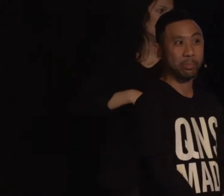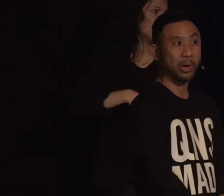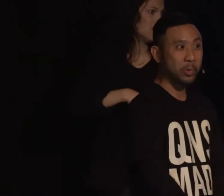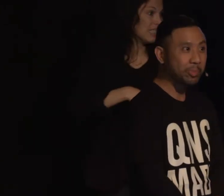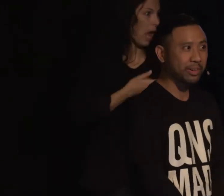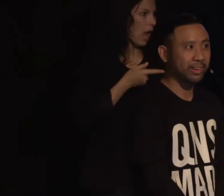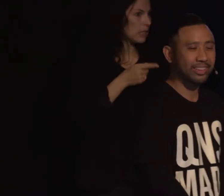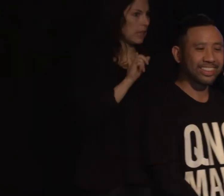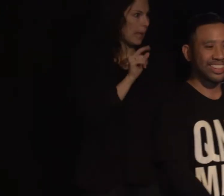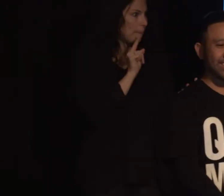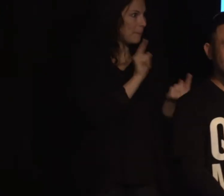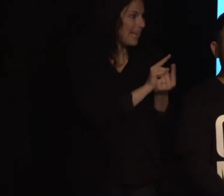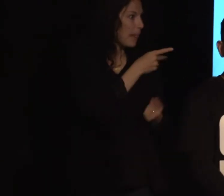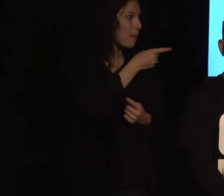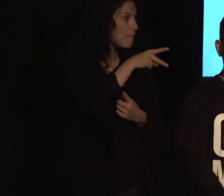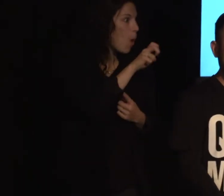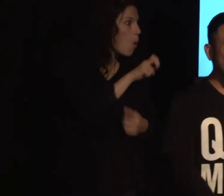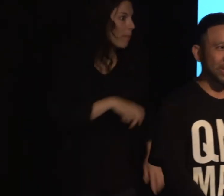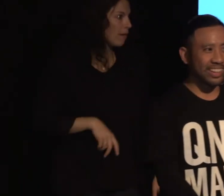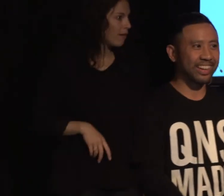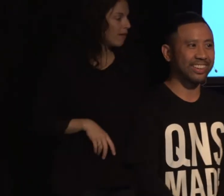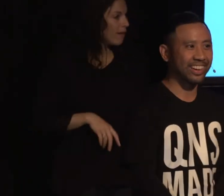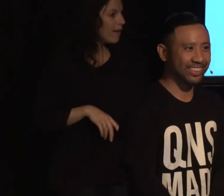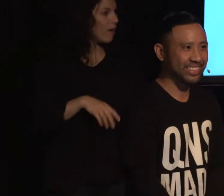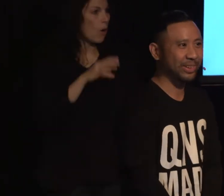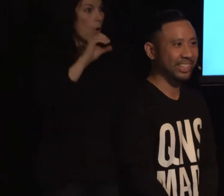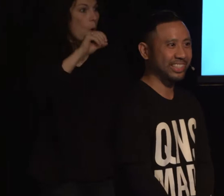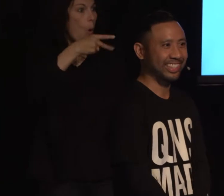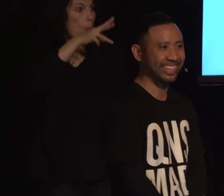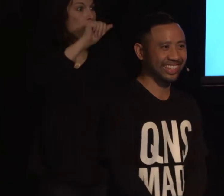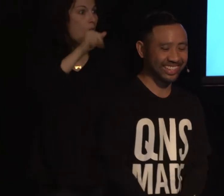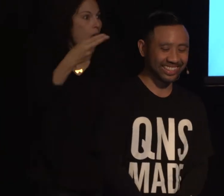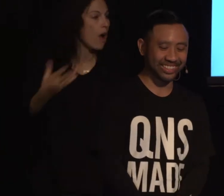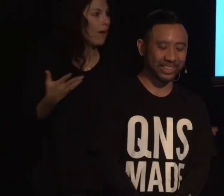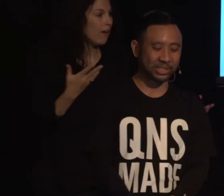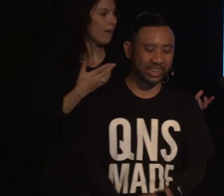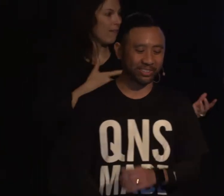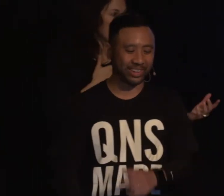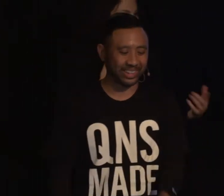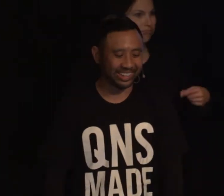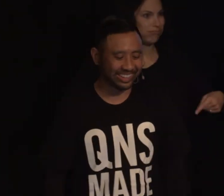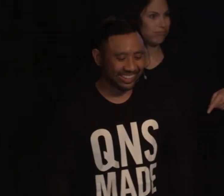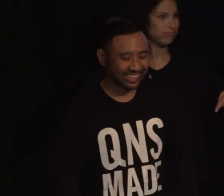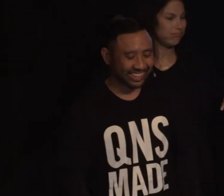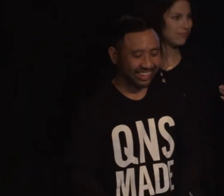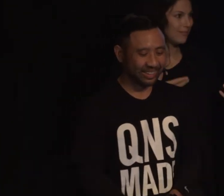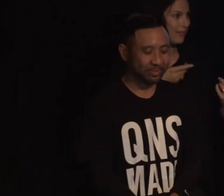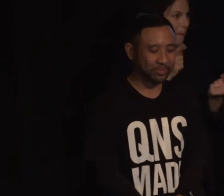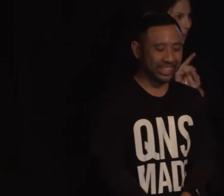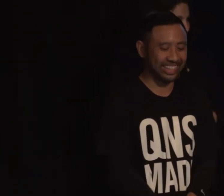like meeting the Pope, or Oprah? I don't know, it was a really strange feeling.